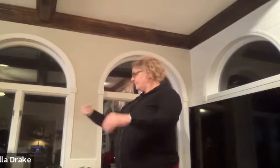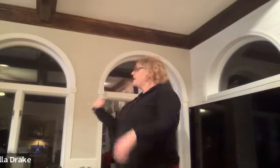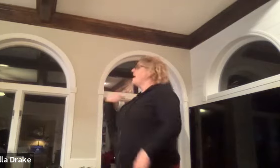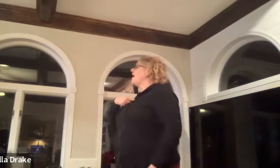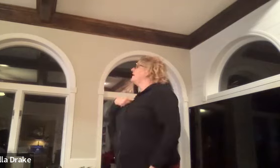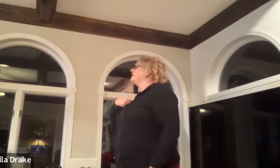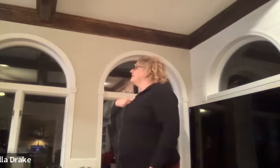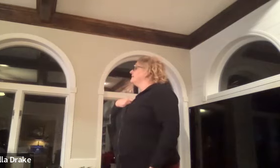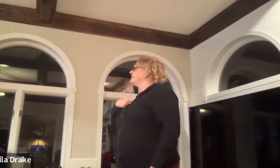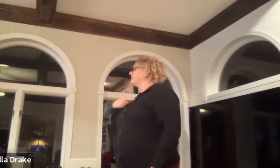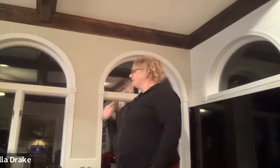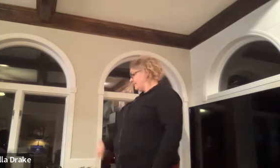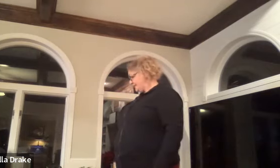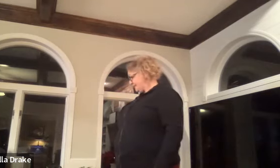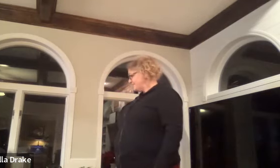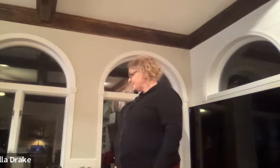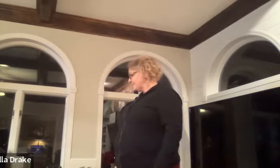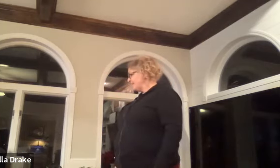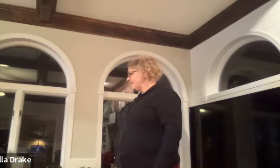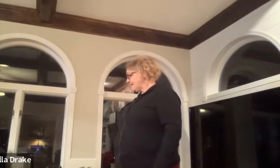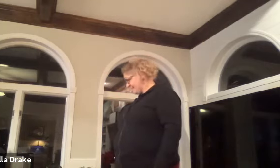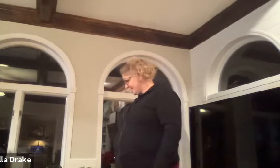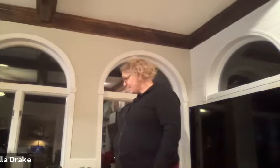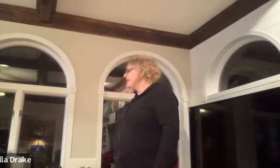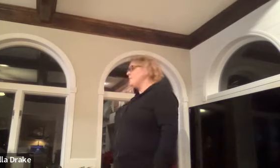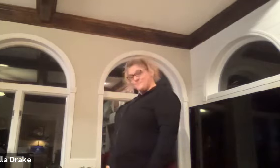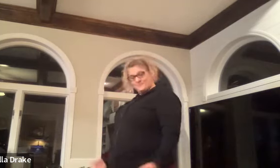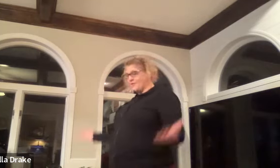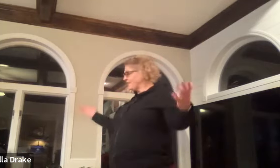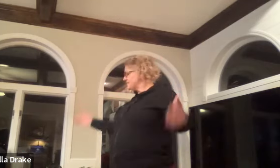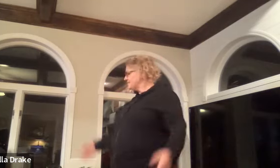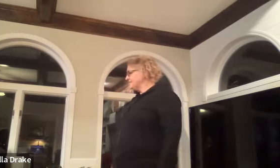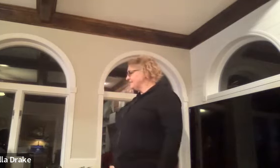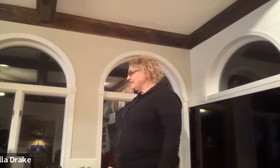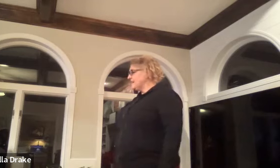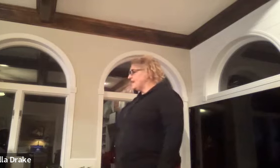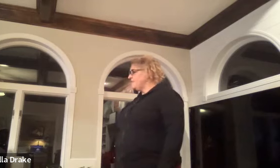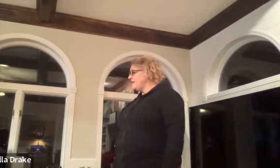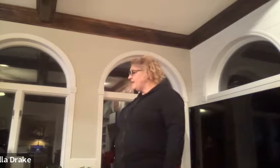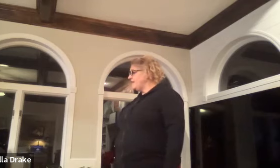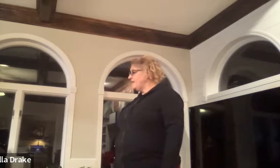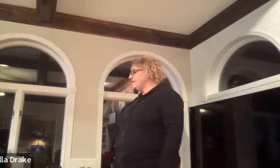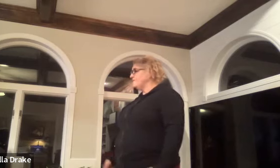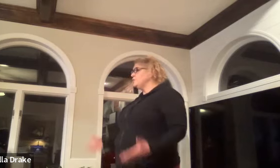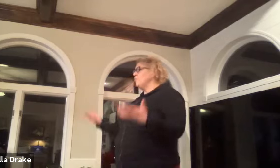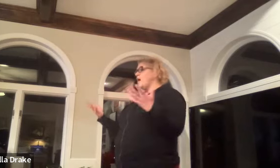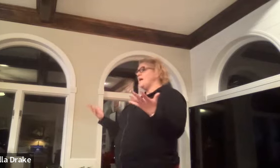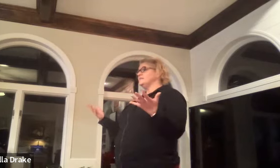i job shopping i go yep perfect and then if you want